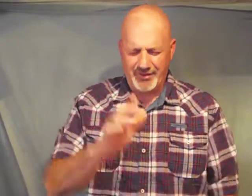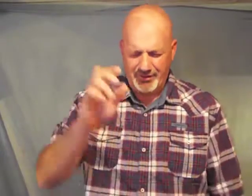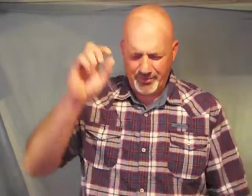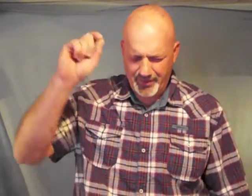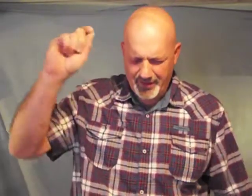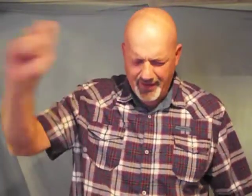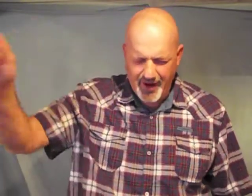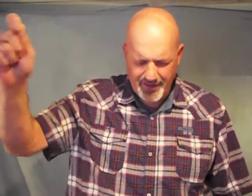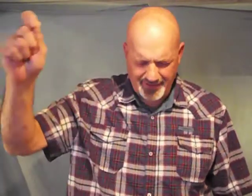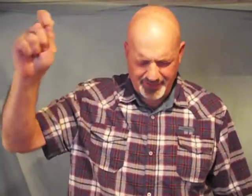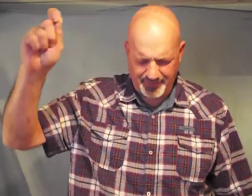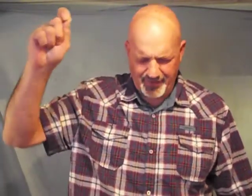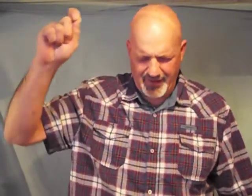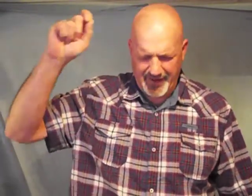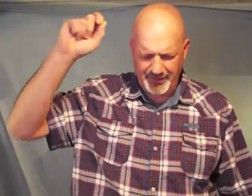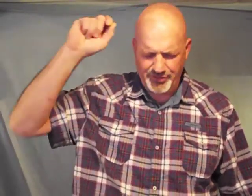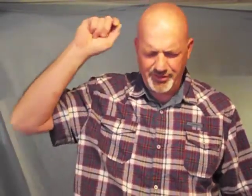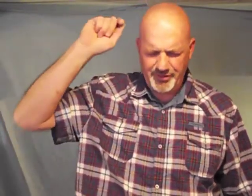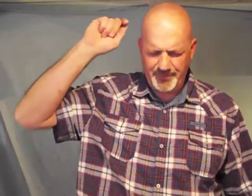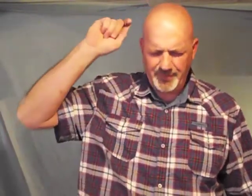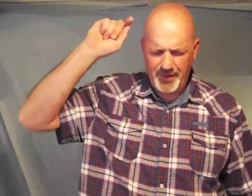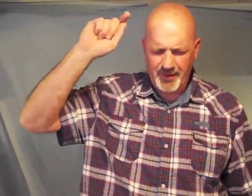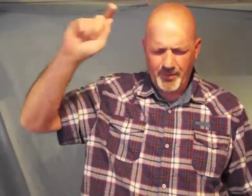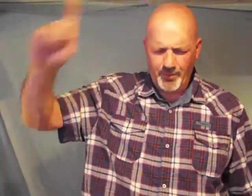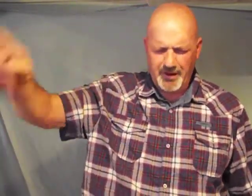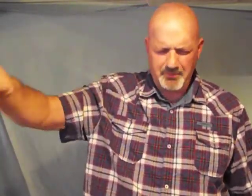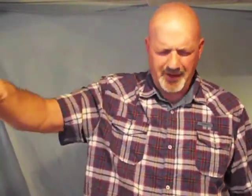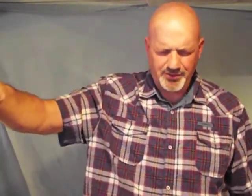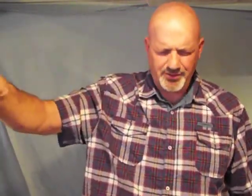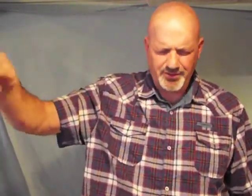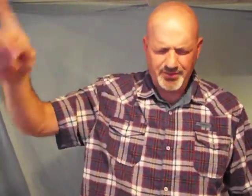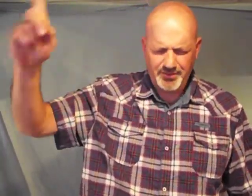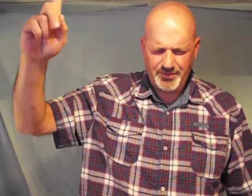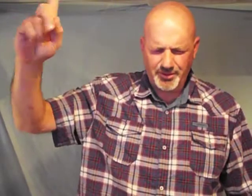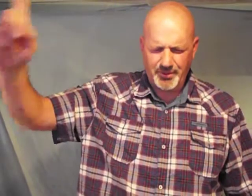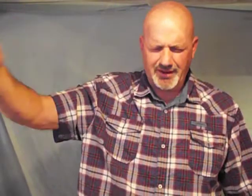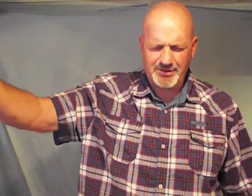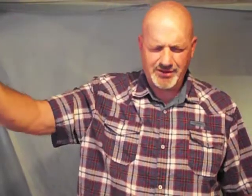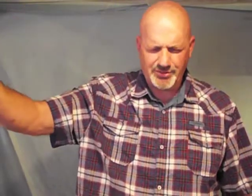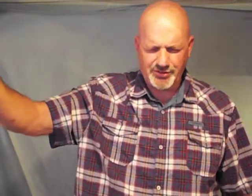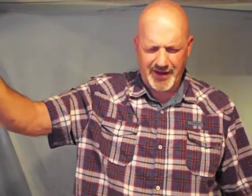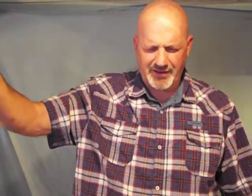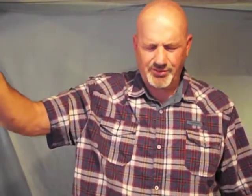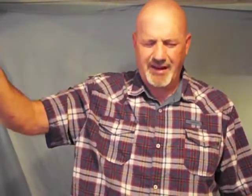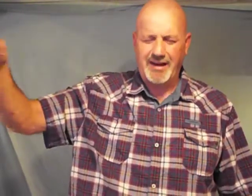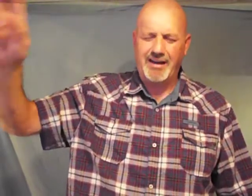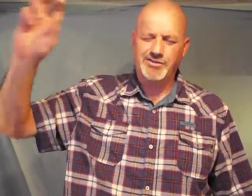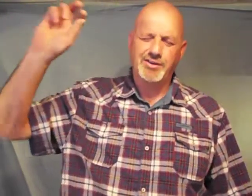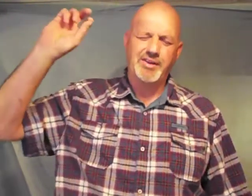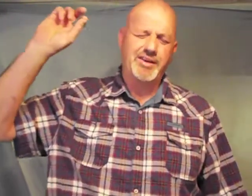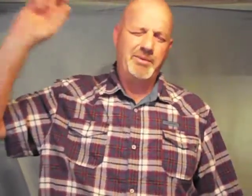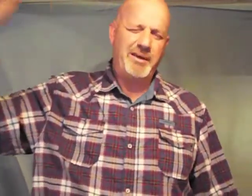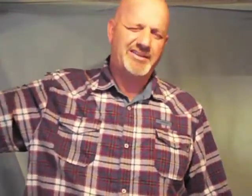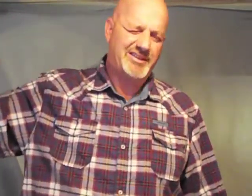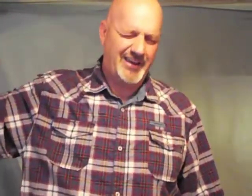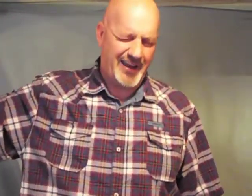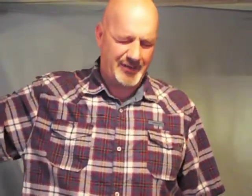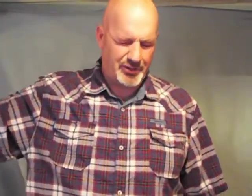regardless of their age we command you to release those chains right now so that they may seek after